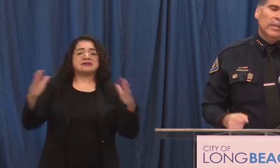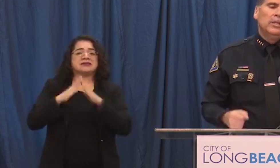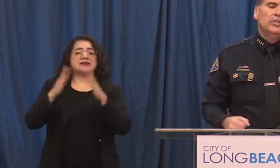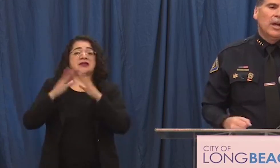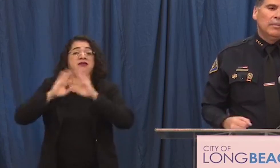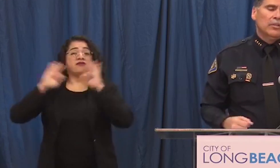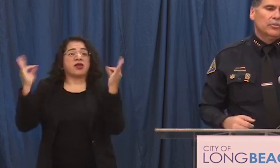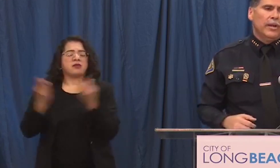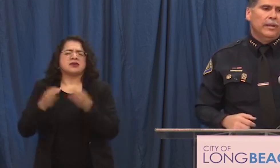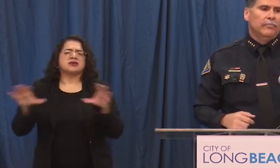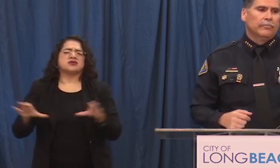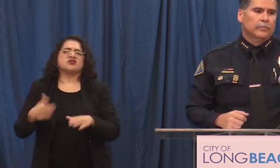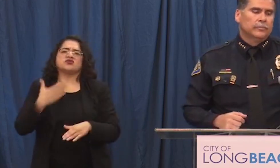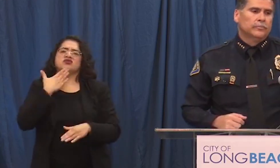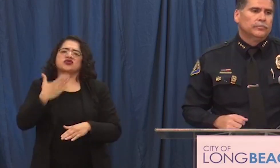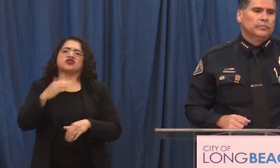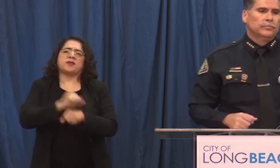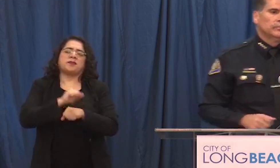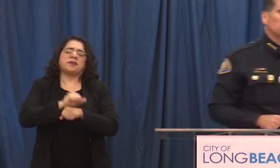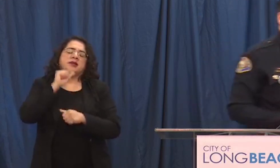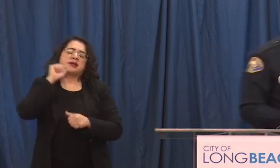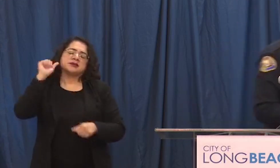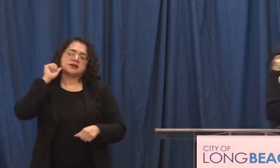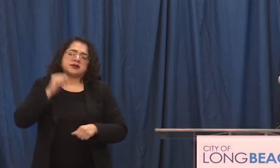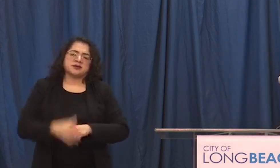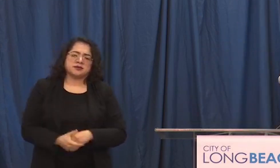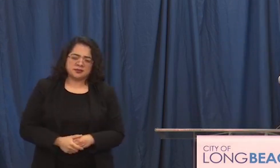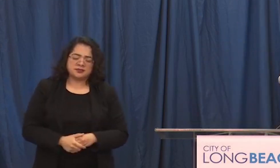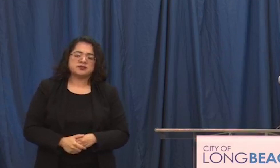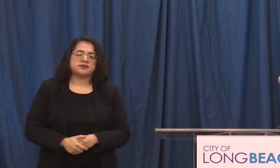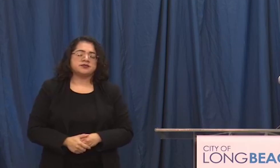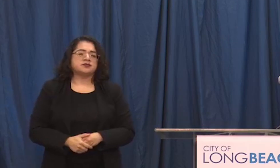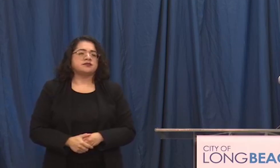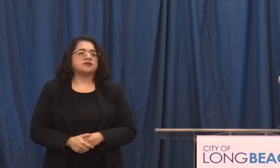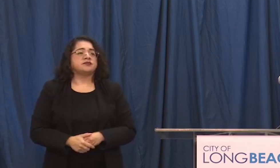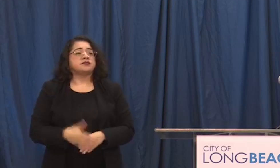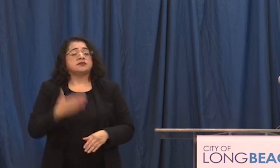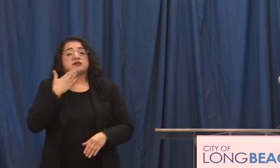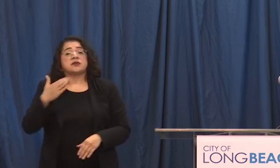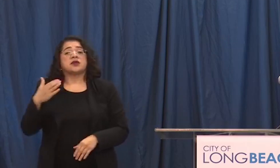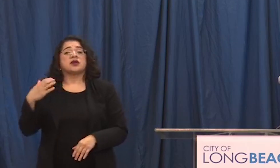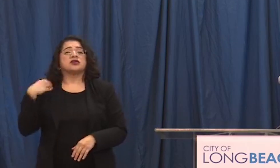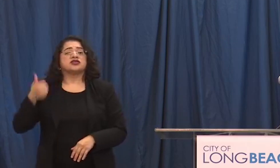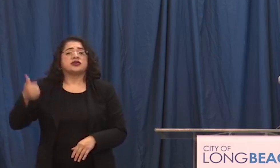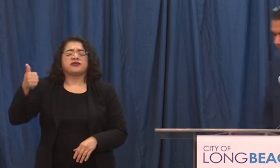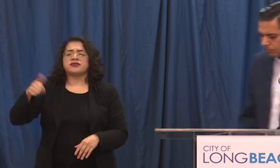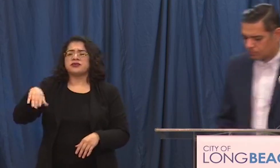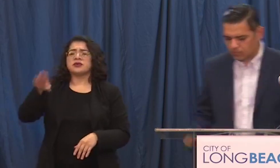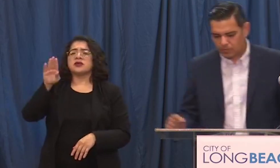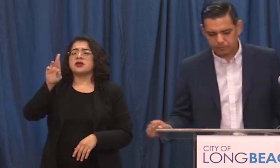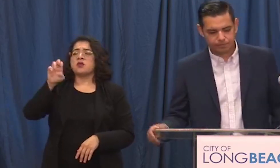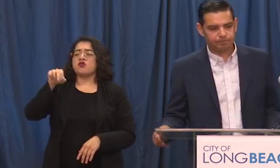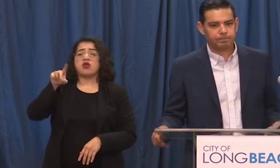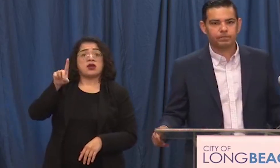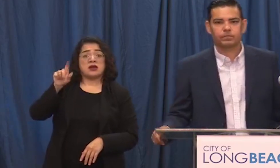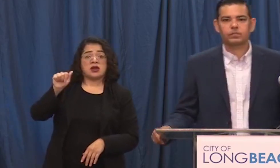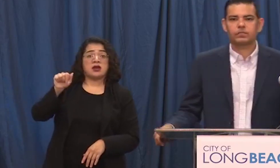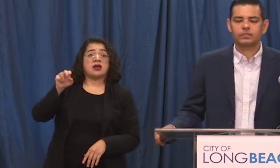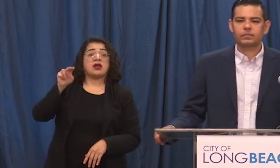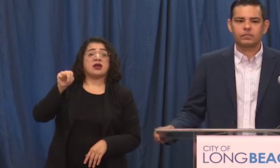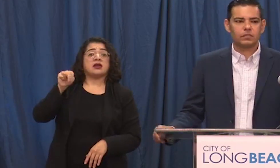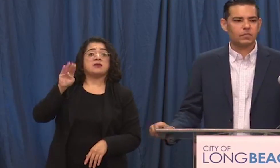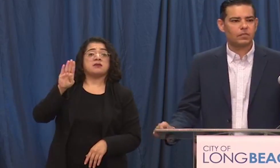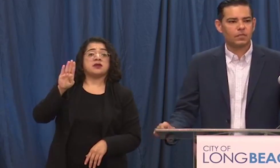a really good job yesterday thank you chief the next question is from brenda via from nbc go ahead brenda